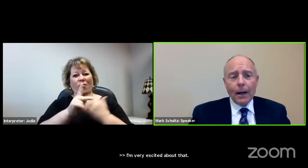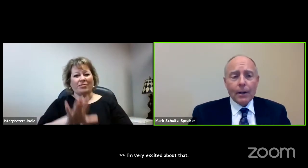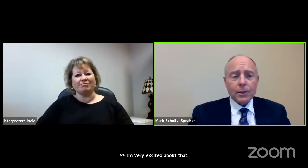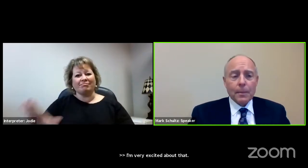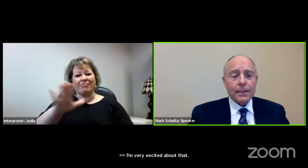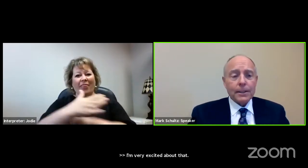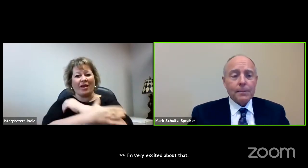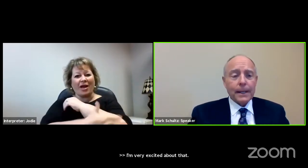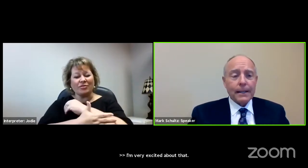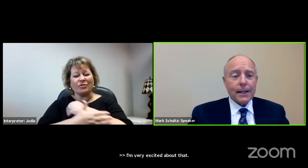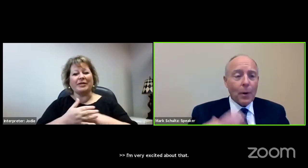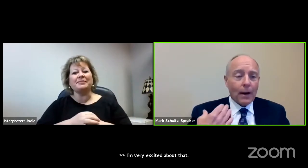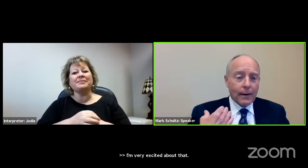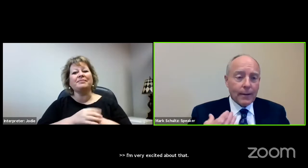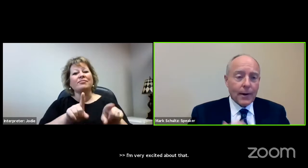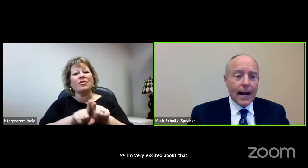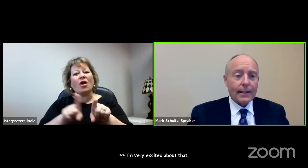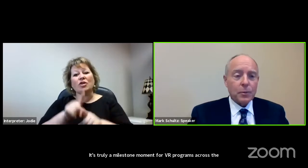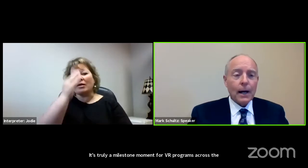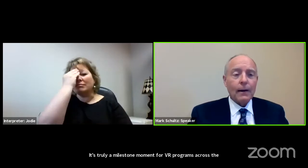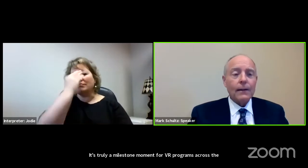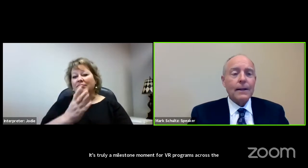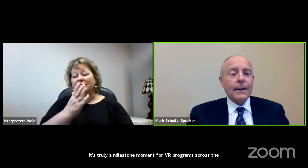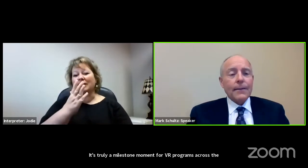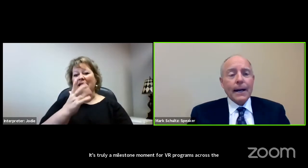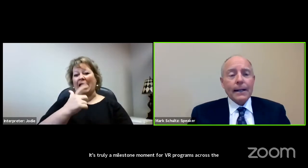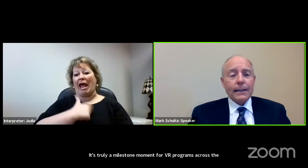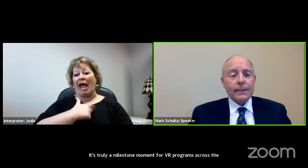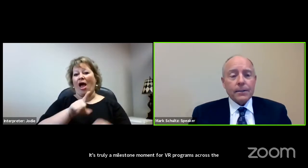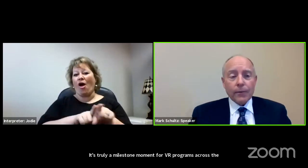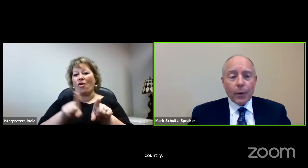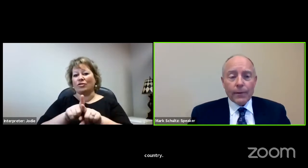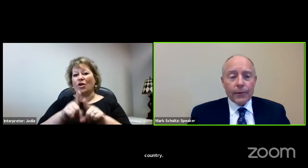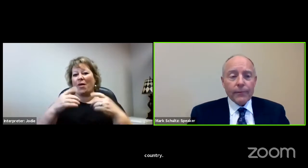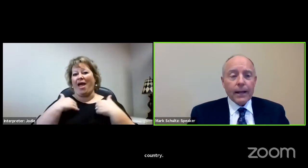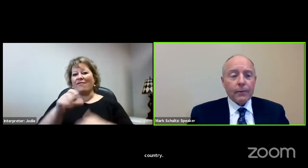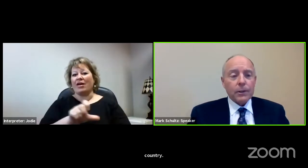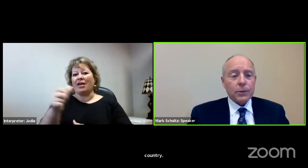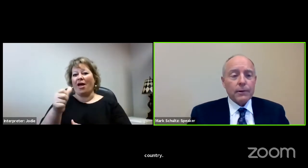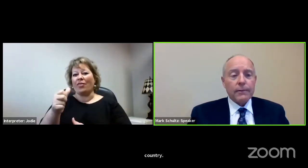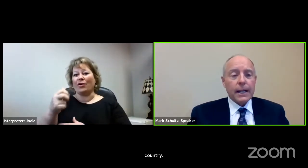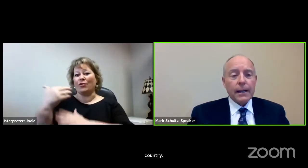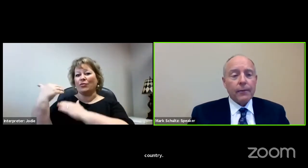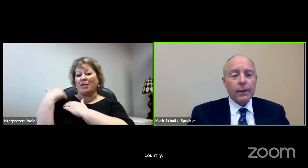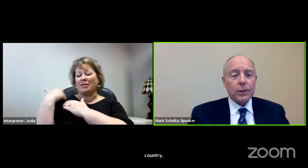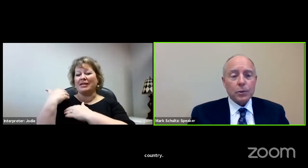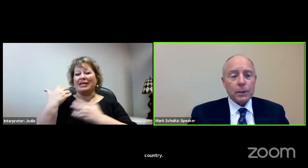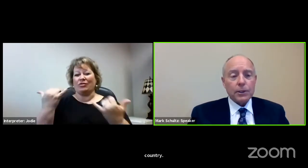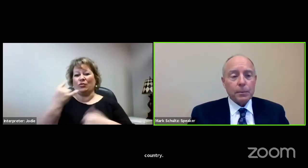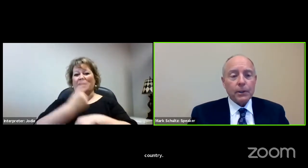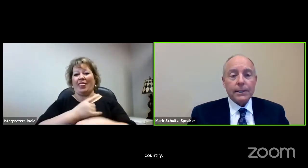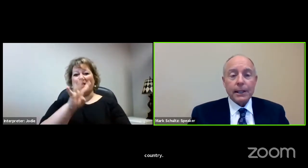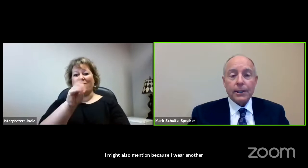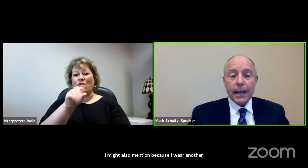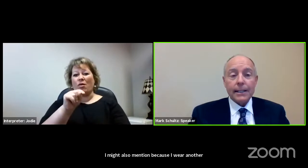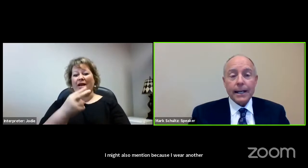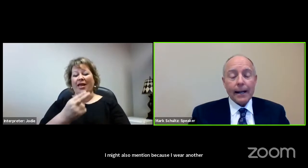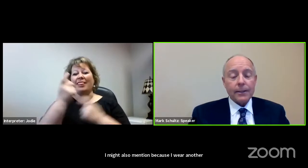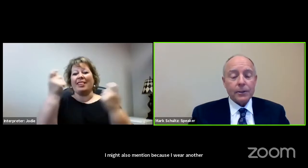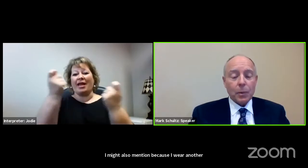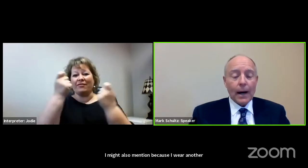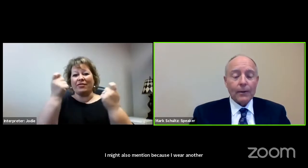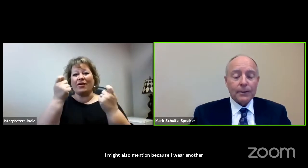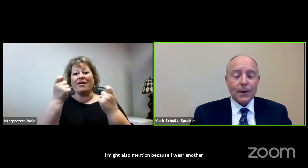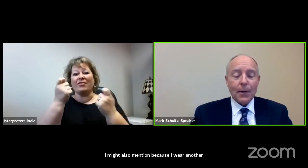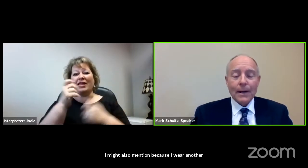I might also mention because I wear another hat as well that it's the 45th anniversary of the Individuals with Disabilities Education